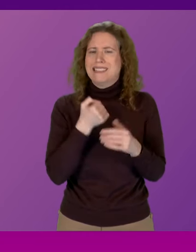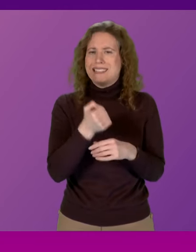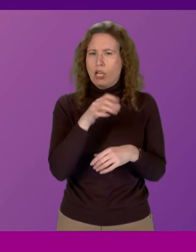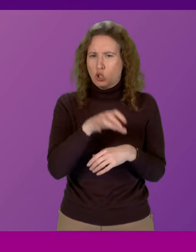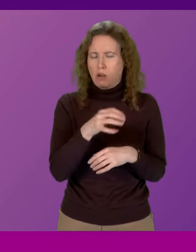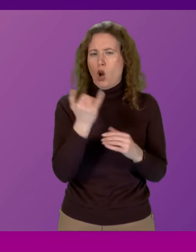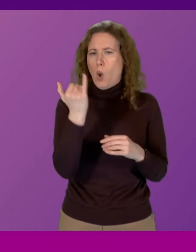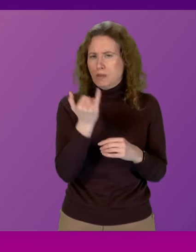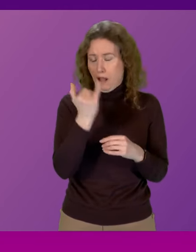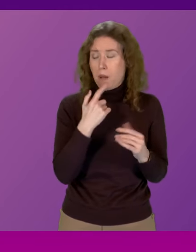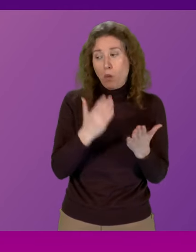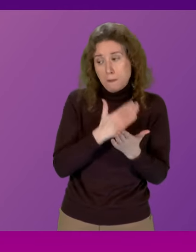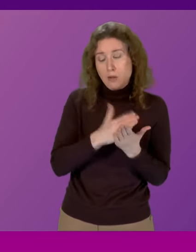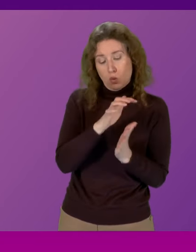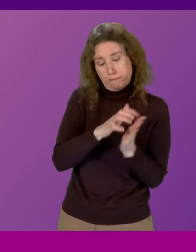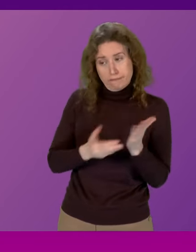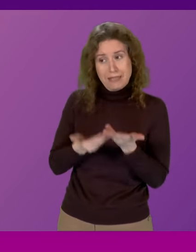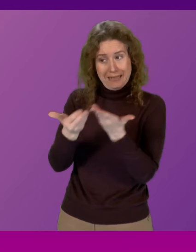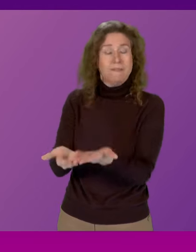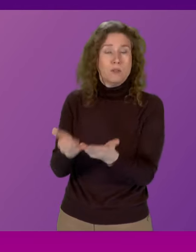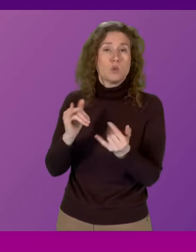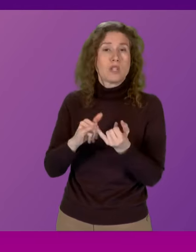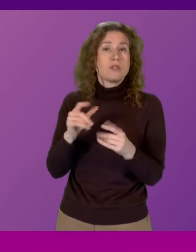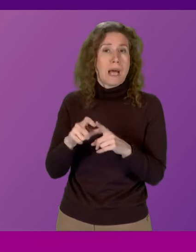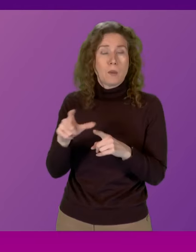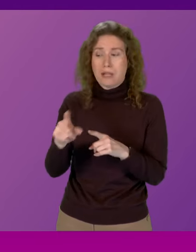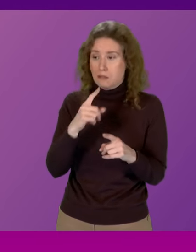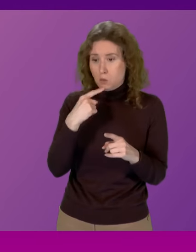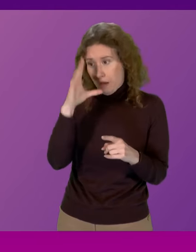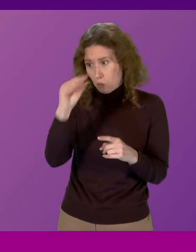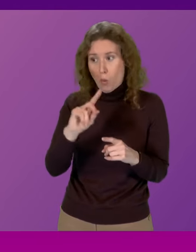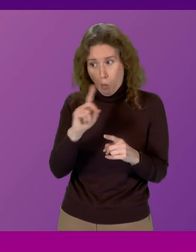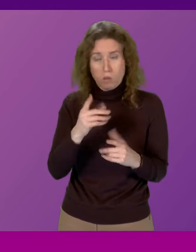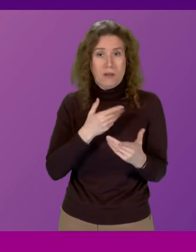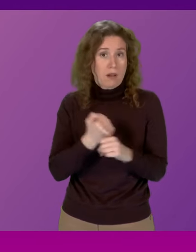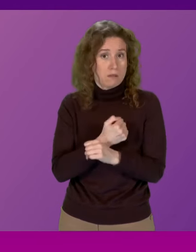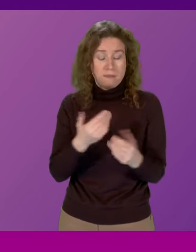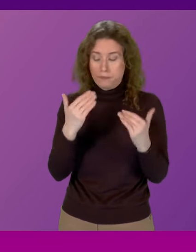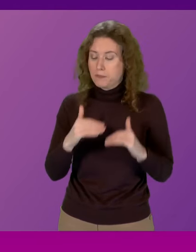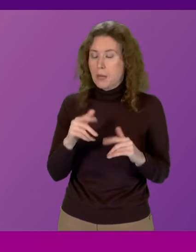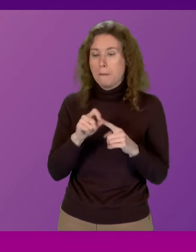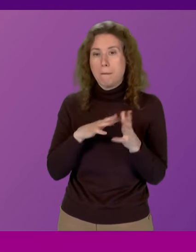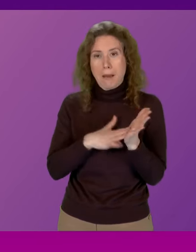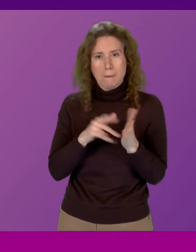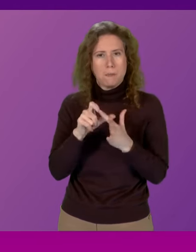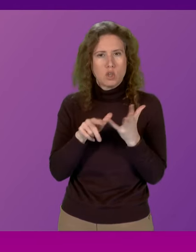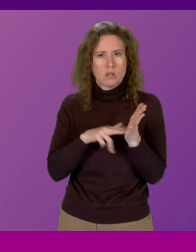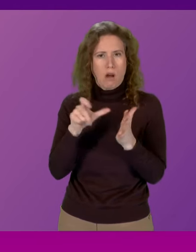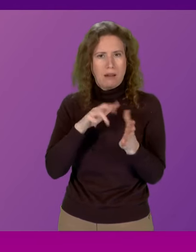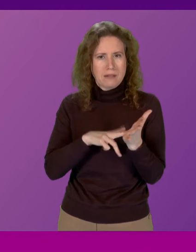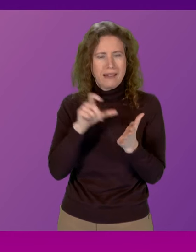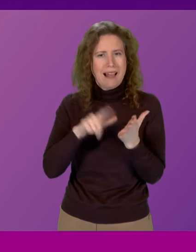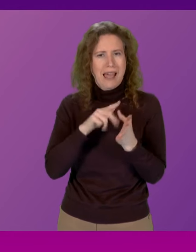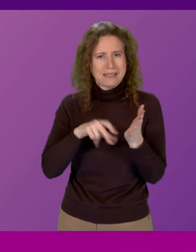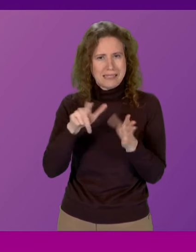gets full details of our interactions with the local authority and the support we are able to provide Pam Duncan-Glancy Thank you President-Officer this